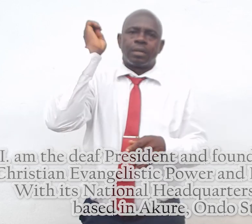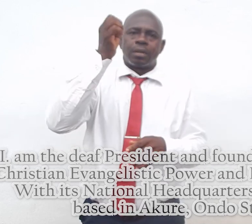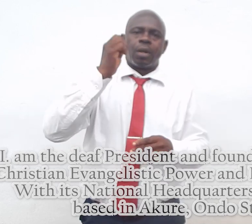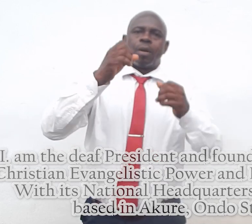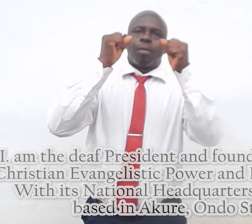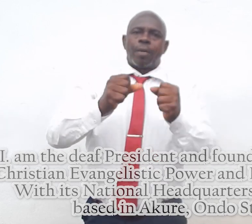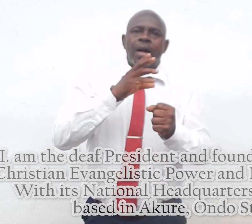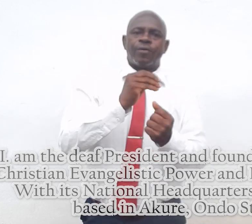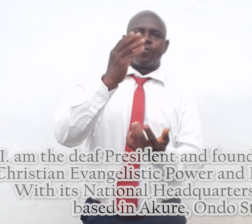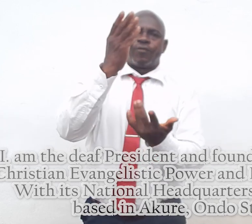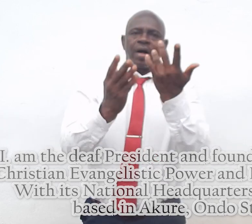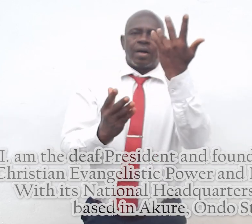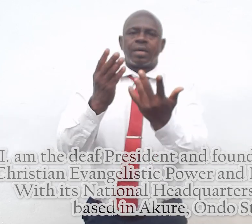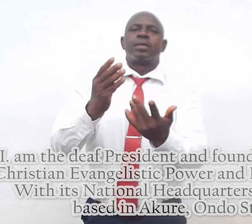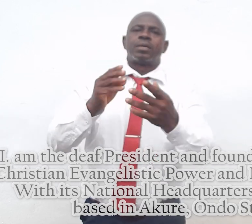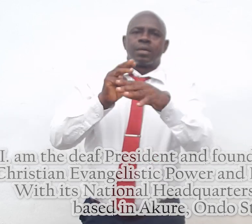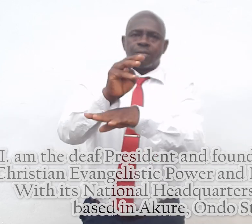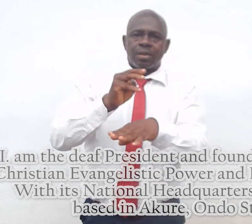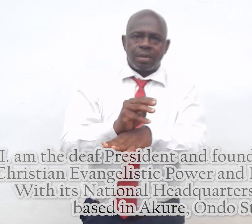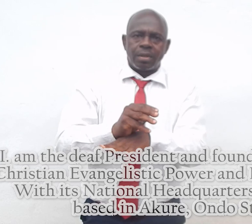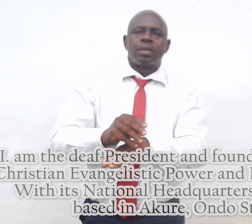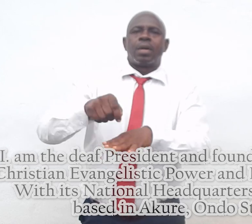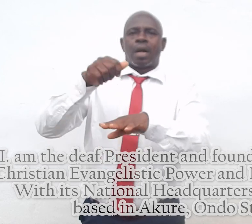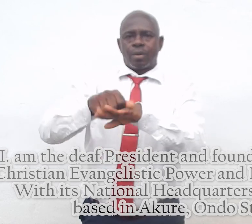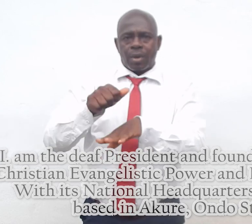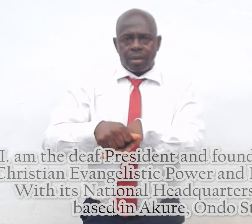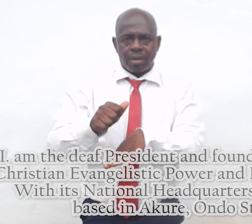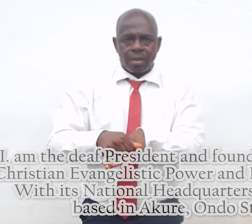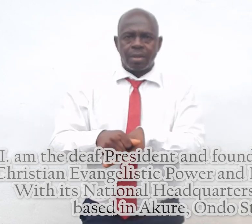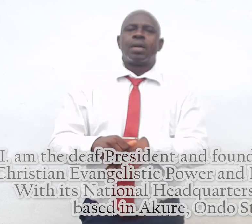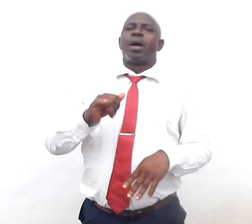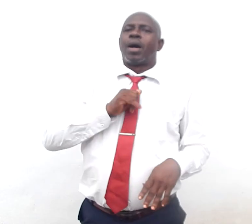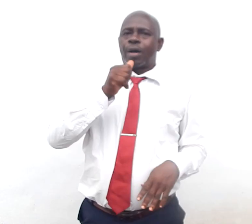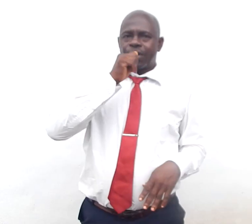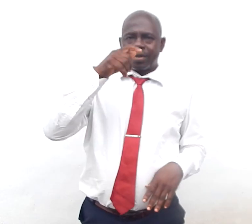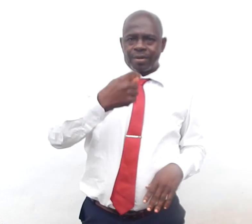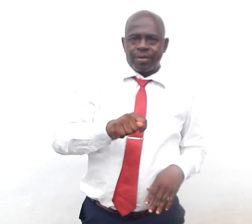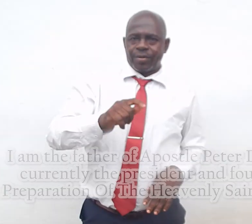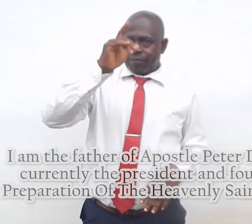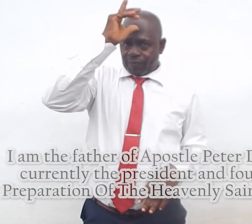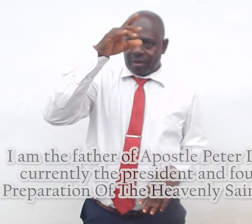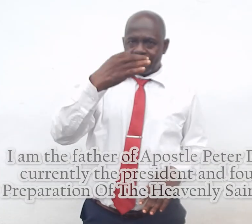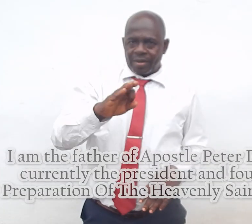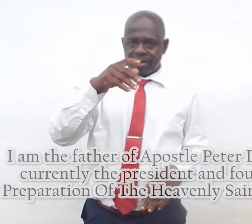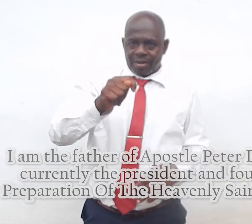evangelical power and fire ministry i am the father